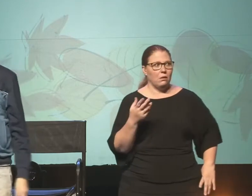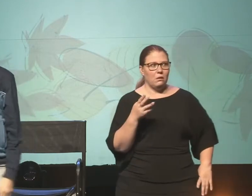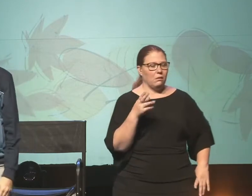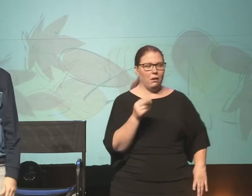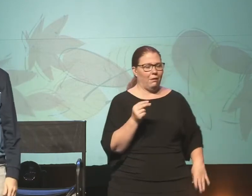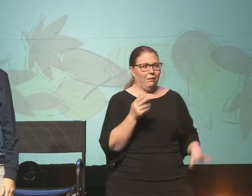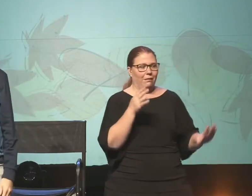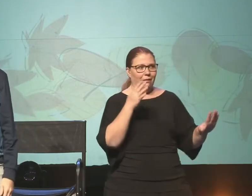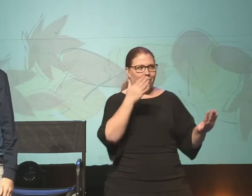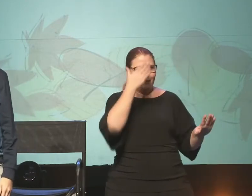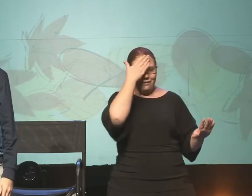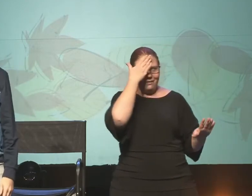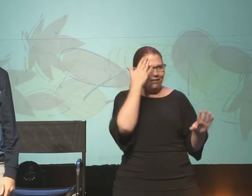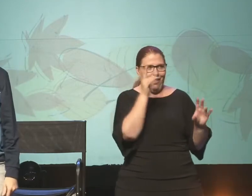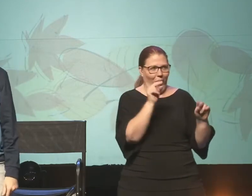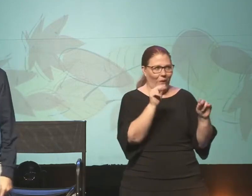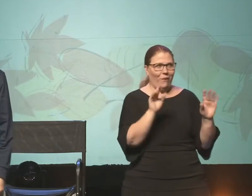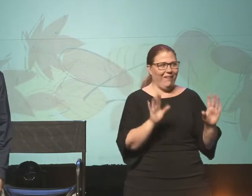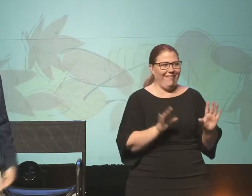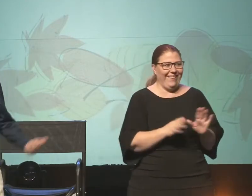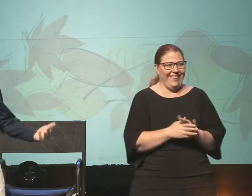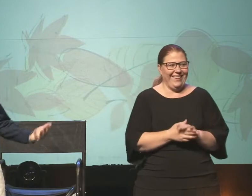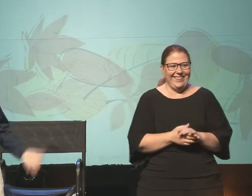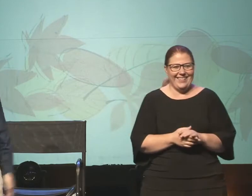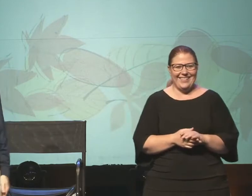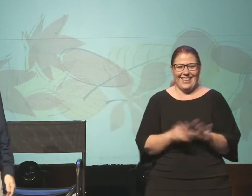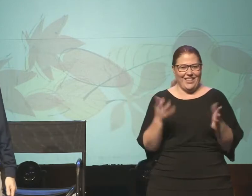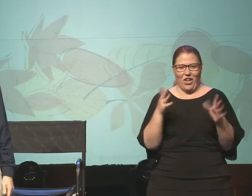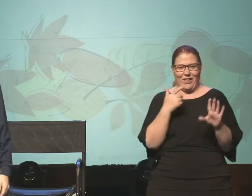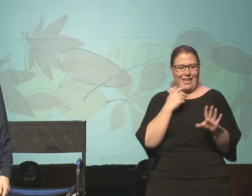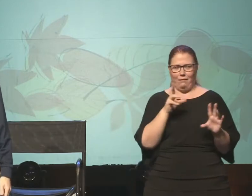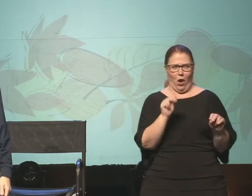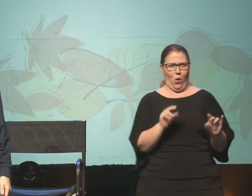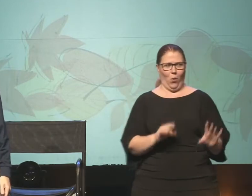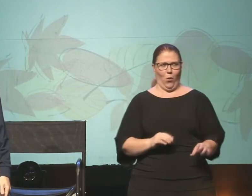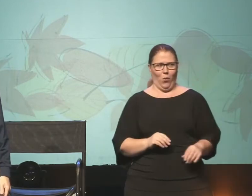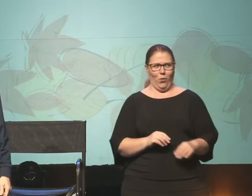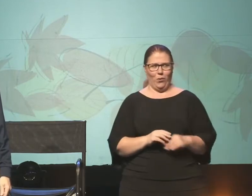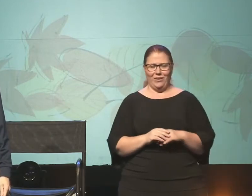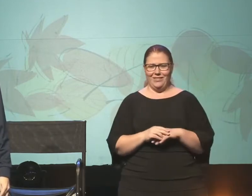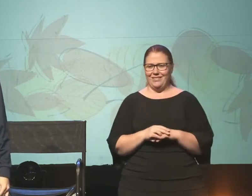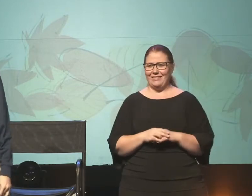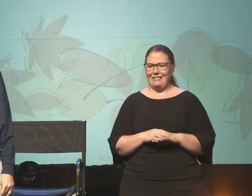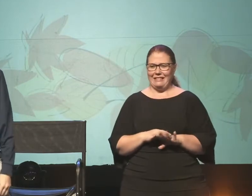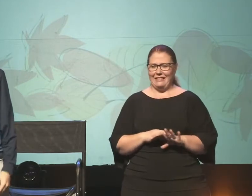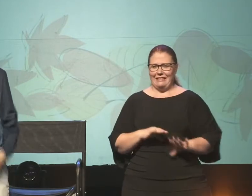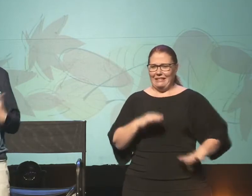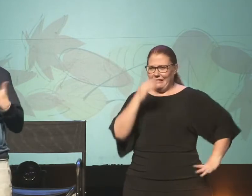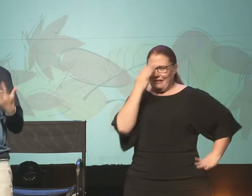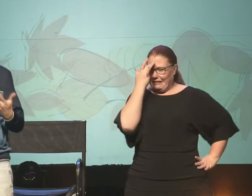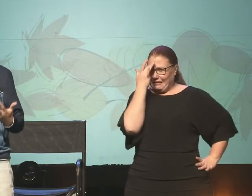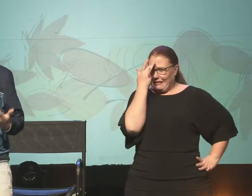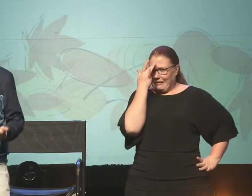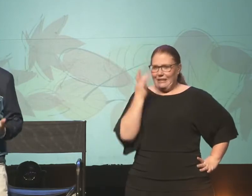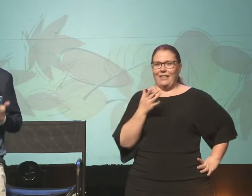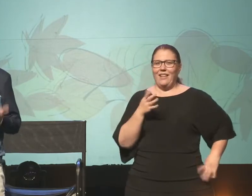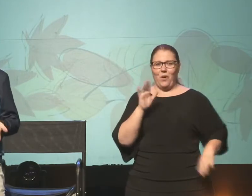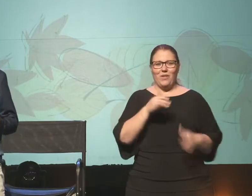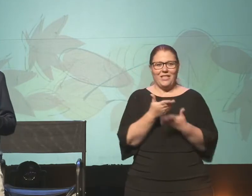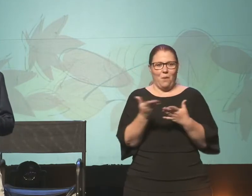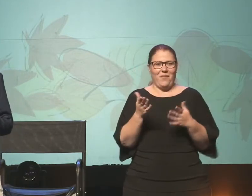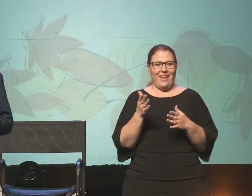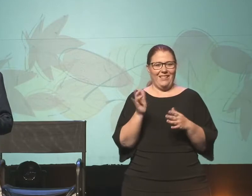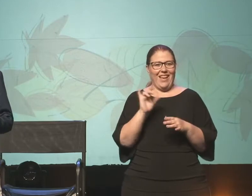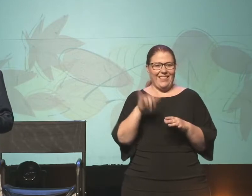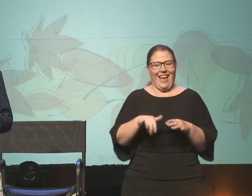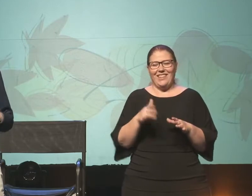Jesus was like, no. That's all he said. He was like, no. Oh, I'm sure there was something like that too along the